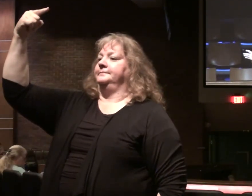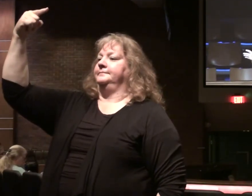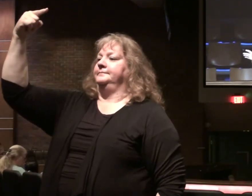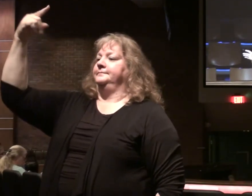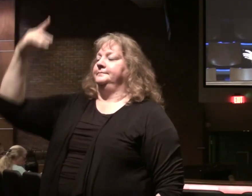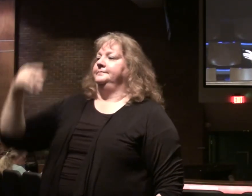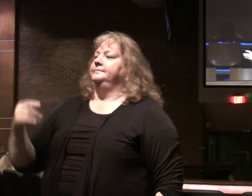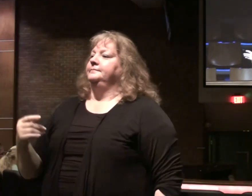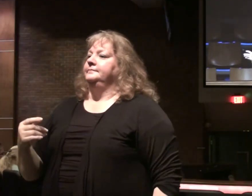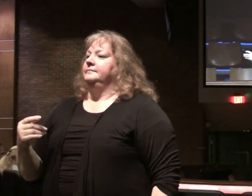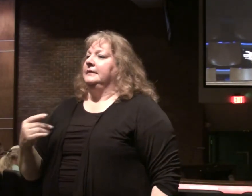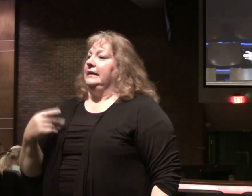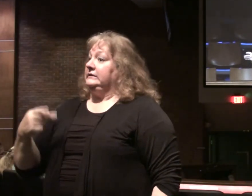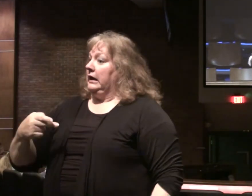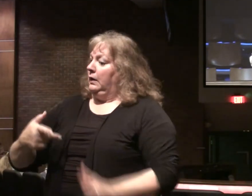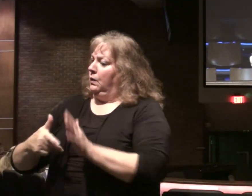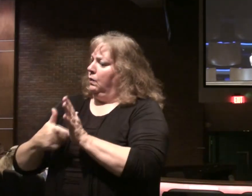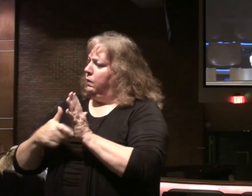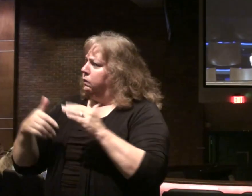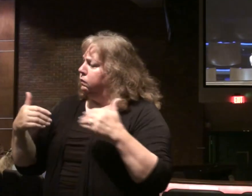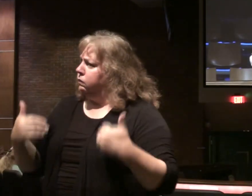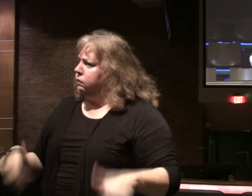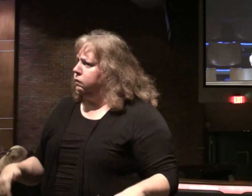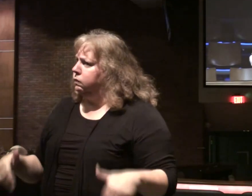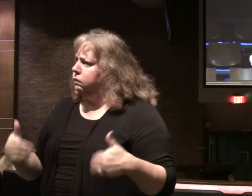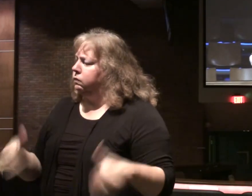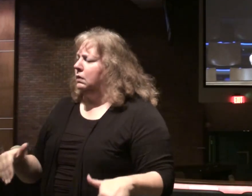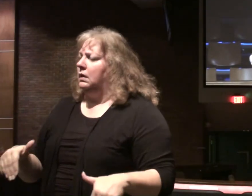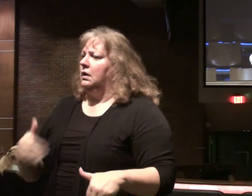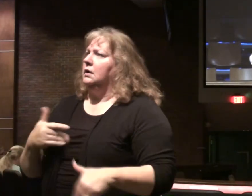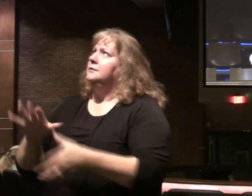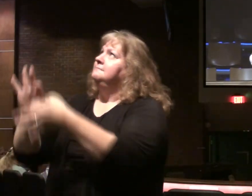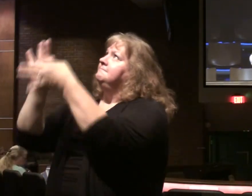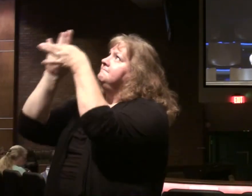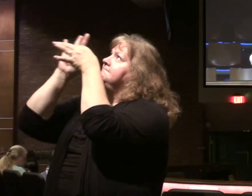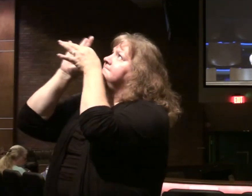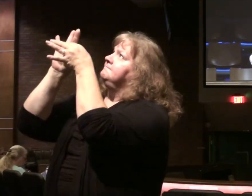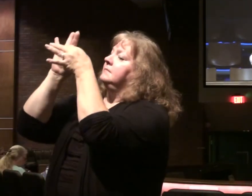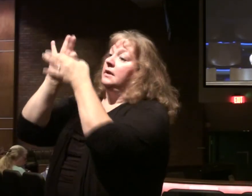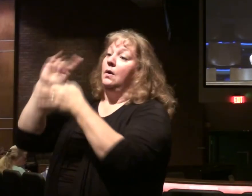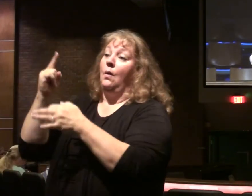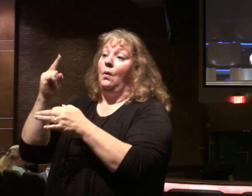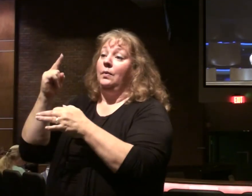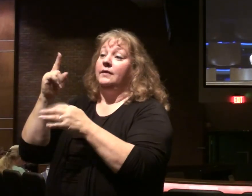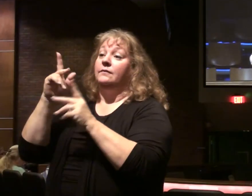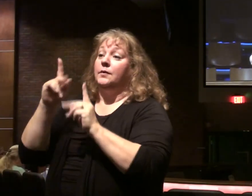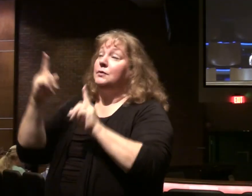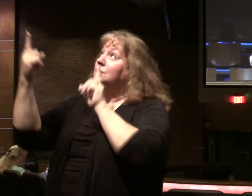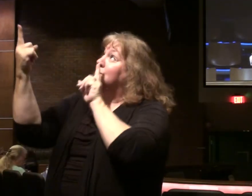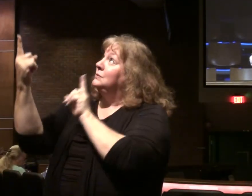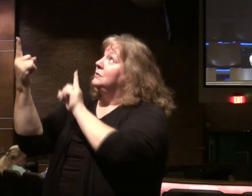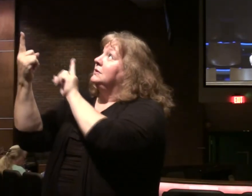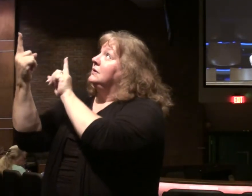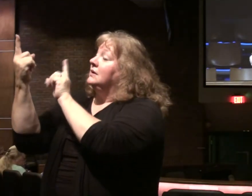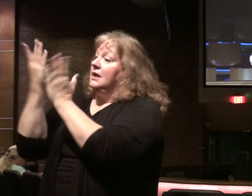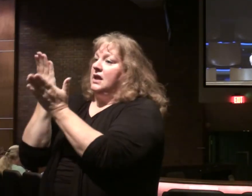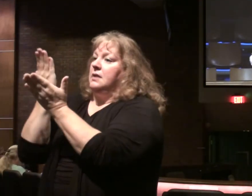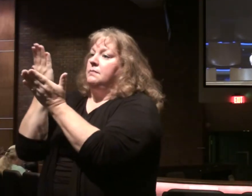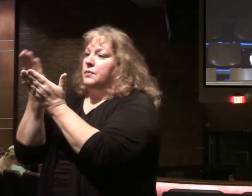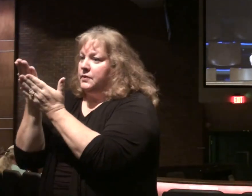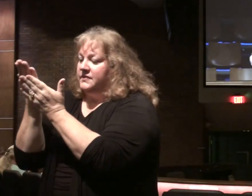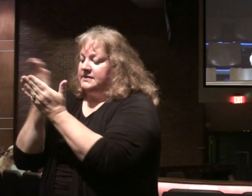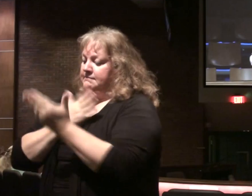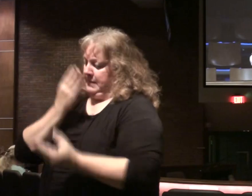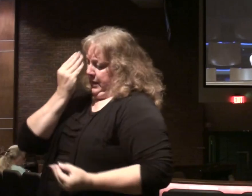He's a high demand. And again. This allegiance. For the believer. For the one who comes to him. It's proven by our obedience.